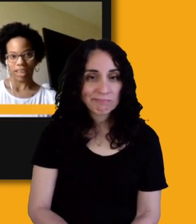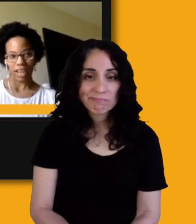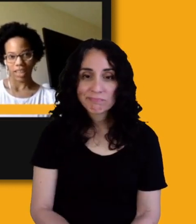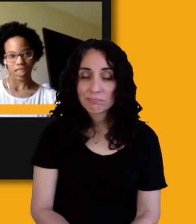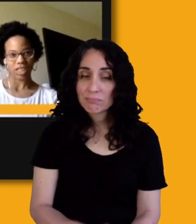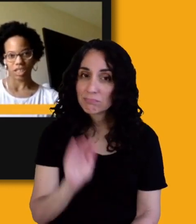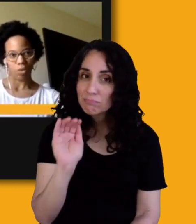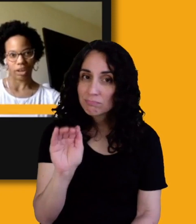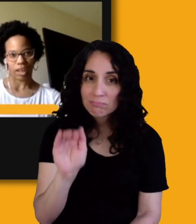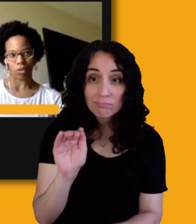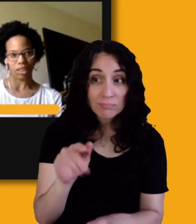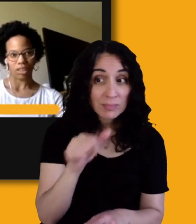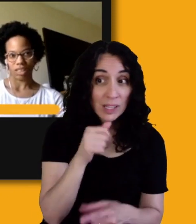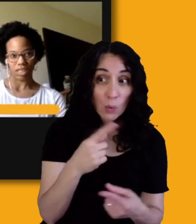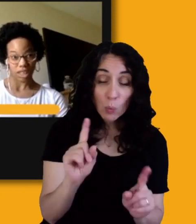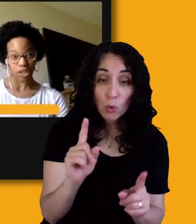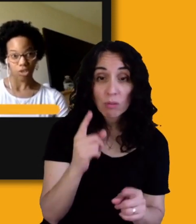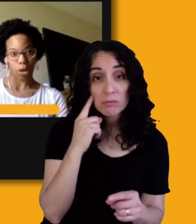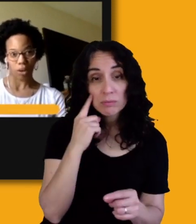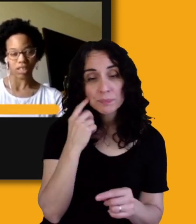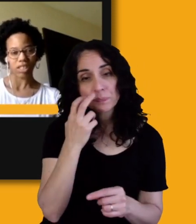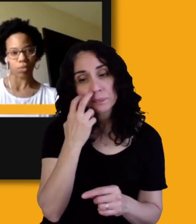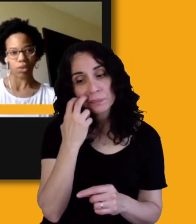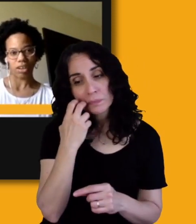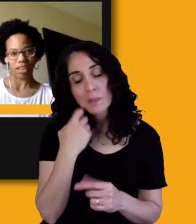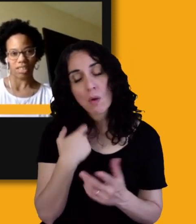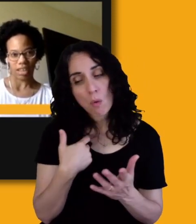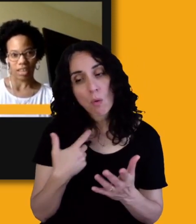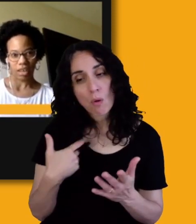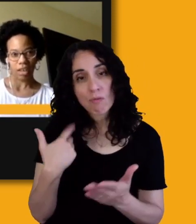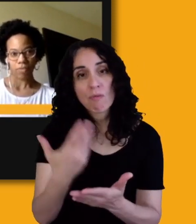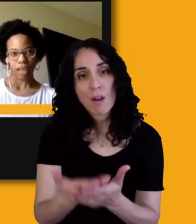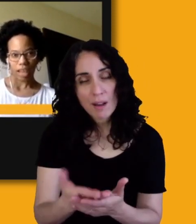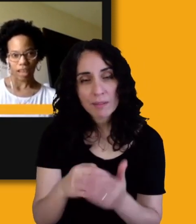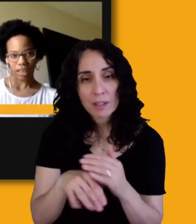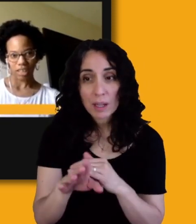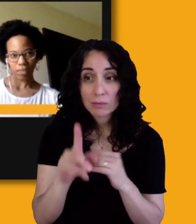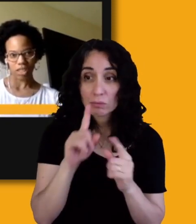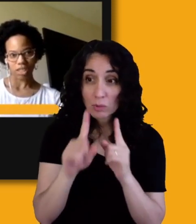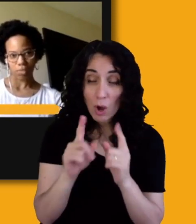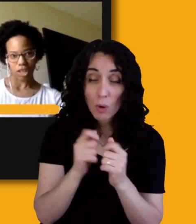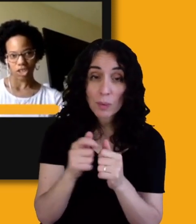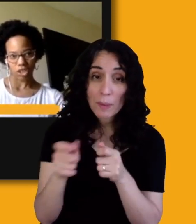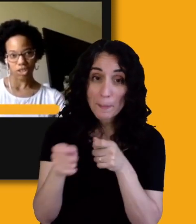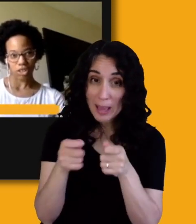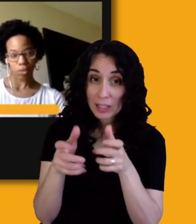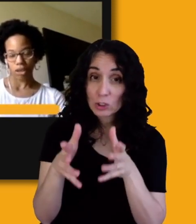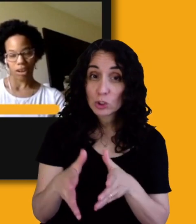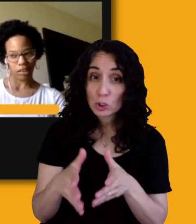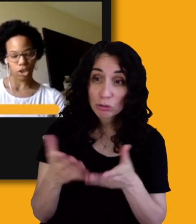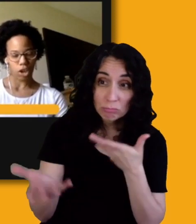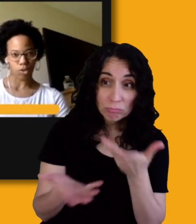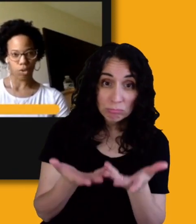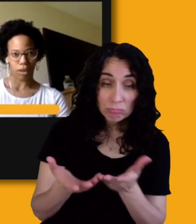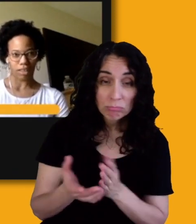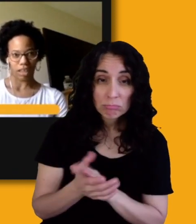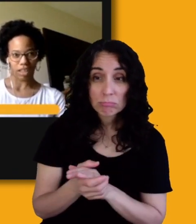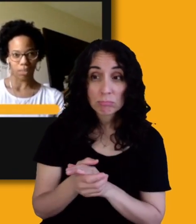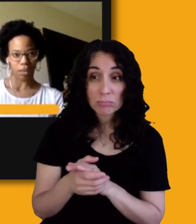Hey, this doesn't work. I don't think this is good. So I went to someone and I said, Hey, can I speak to the manager or someone I can talk to about getting some kind